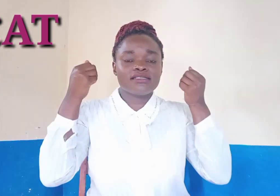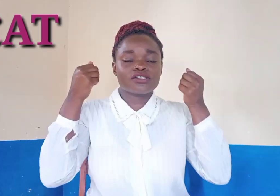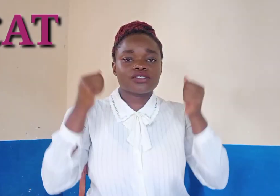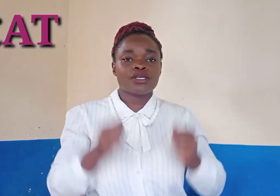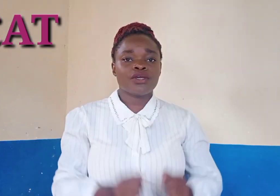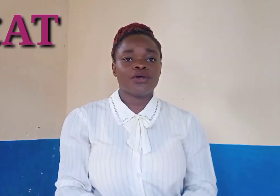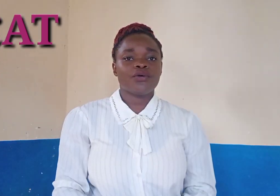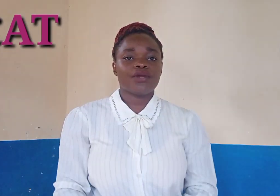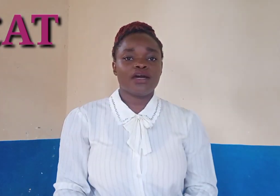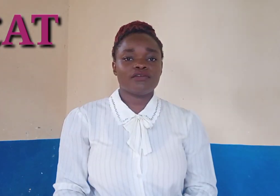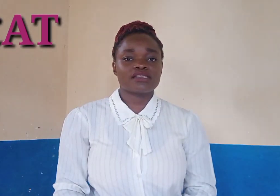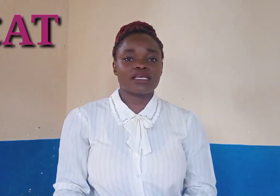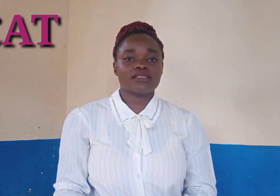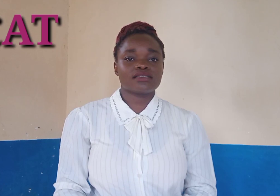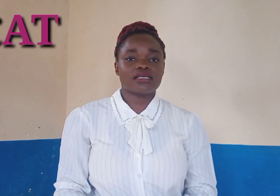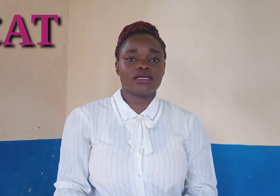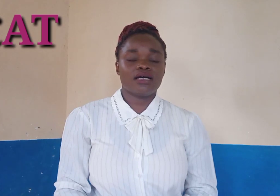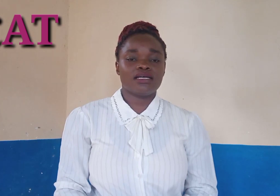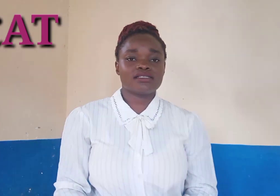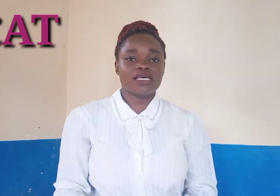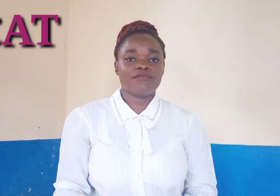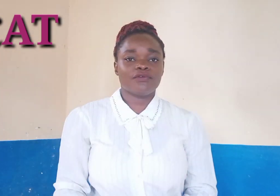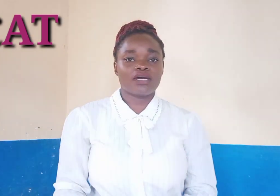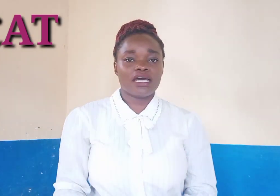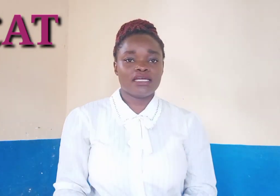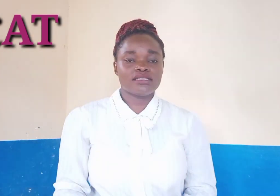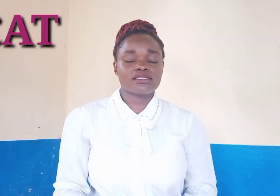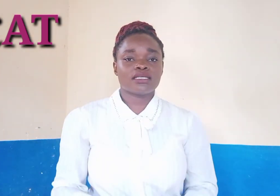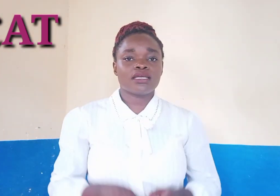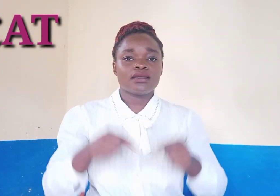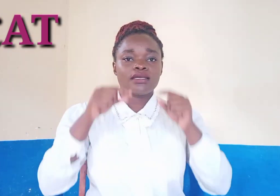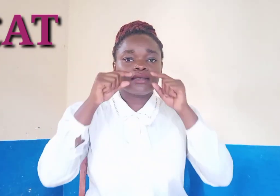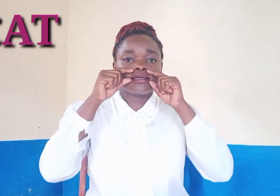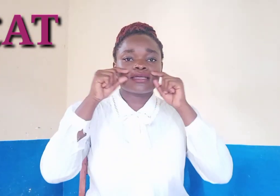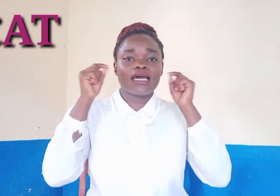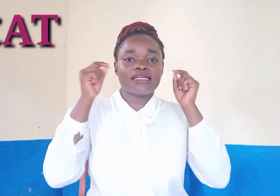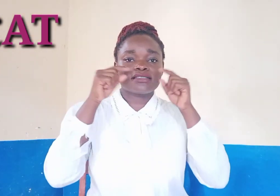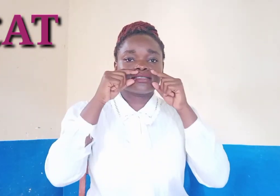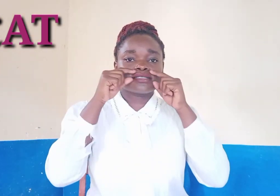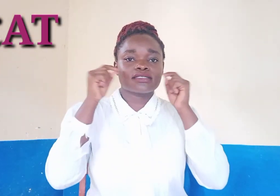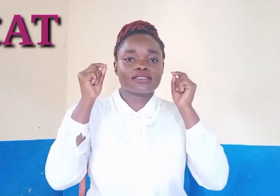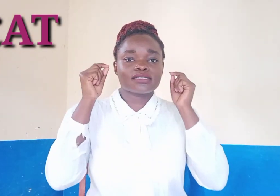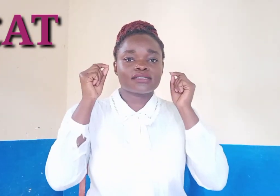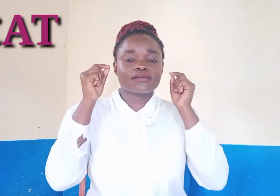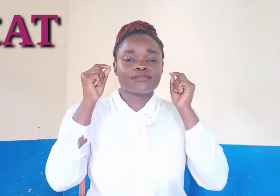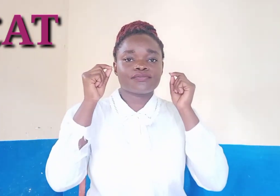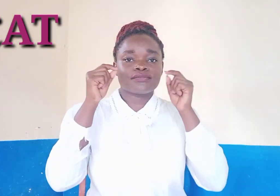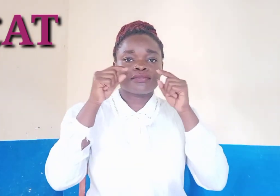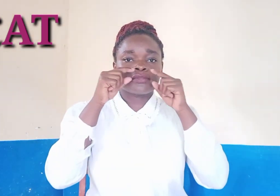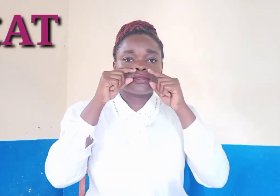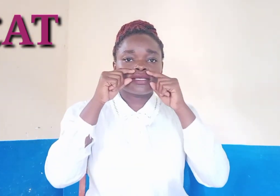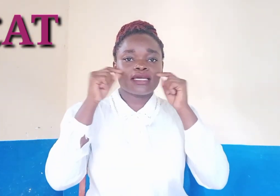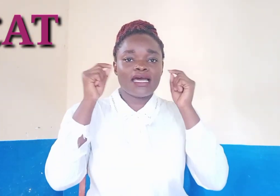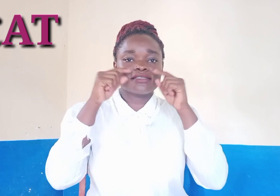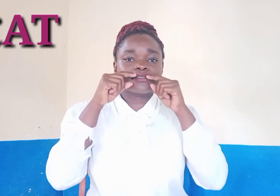cut You have a second sign for cut Cut, cut